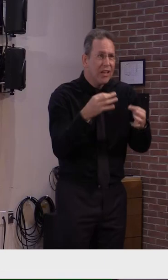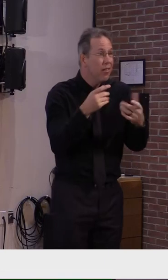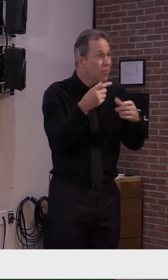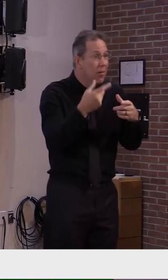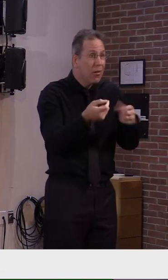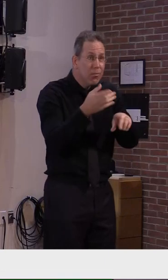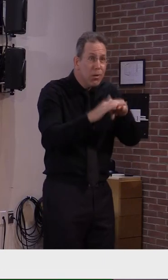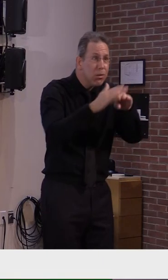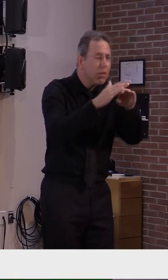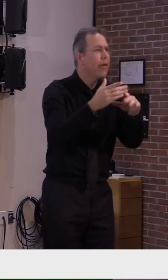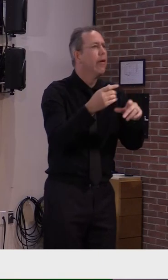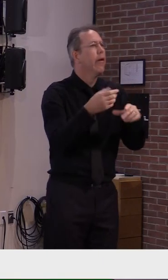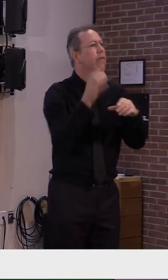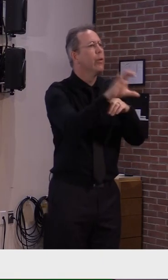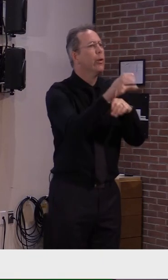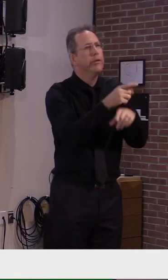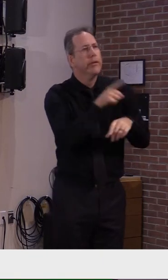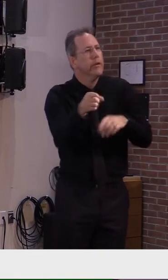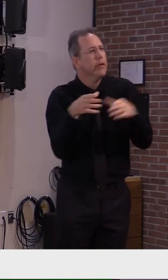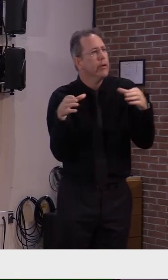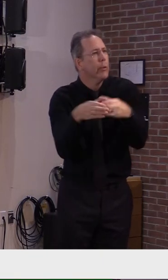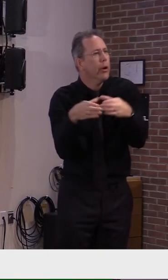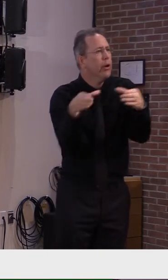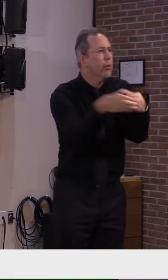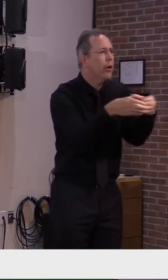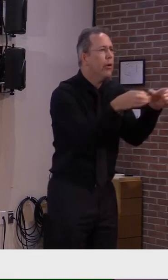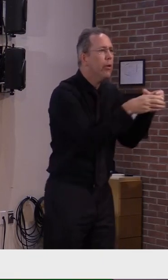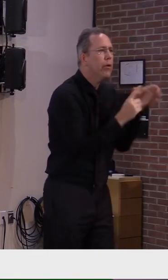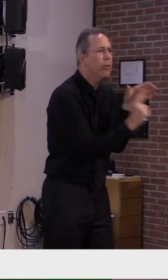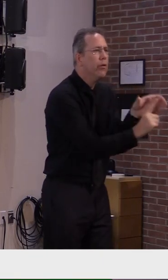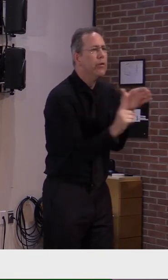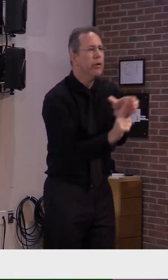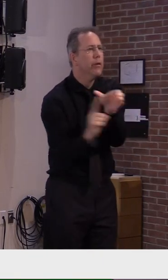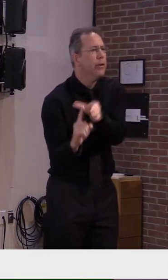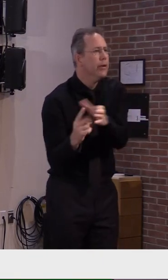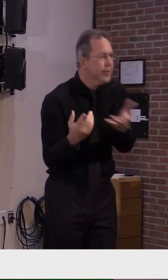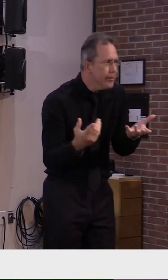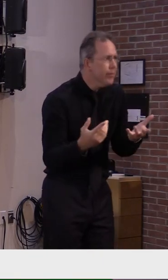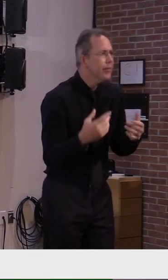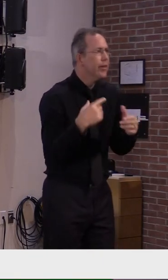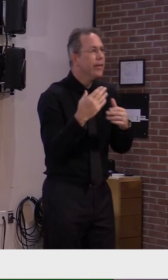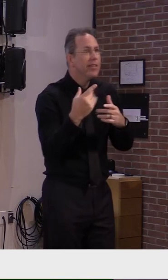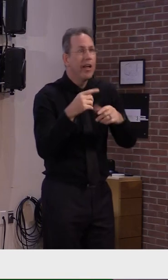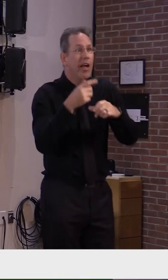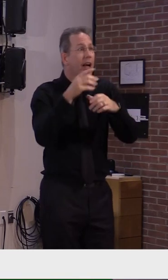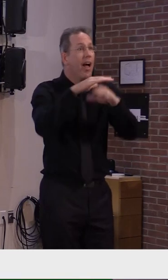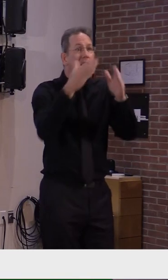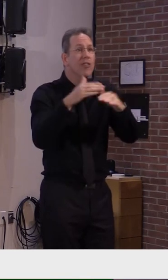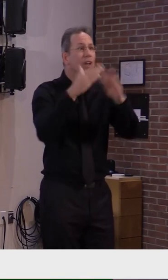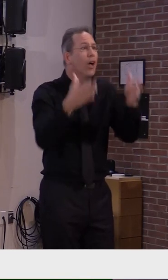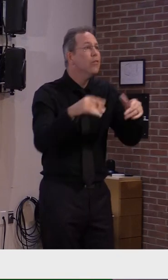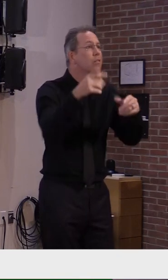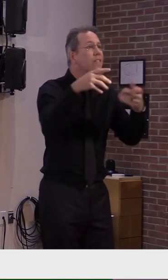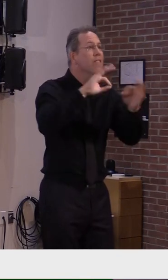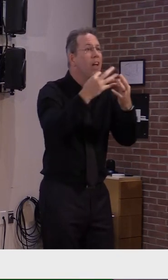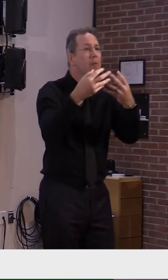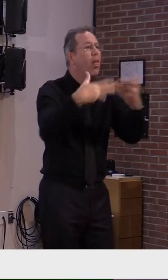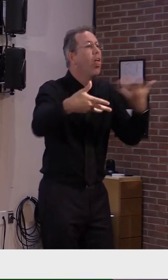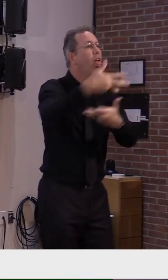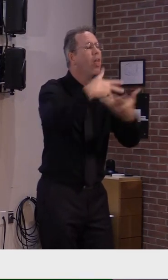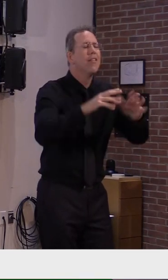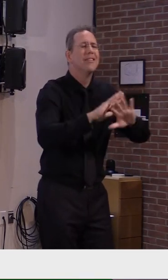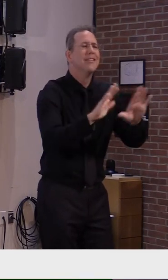travel we unfortunately had to ban multi-household gatherings. I know this is